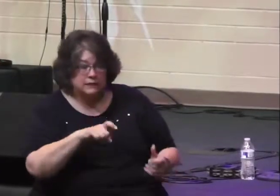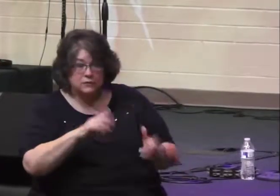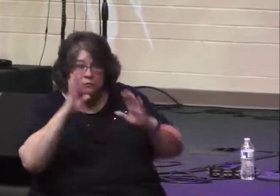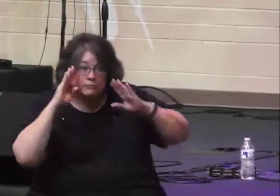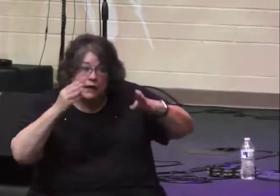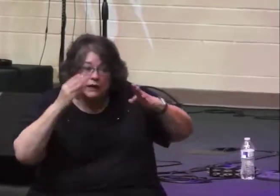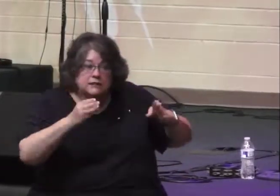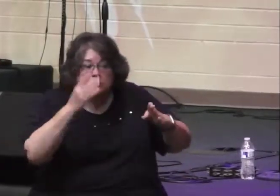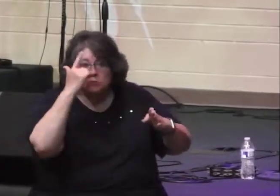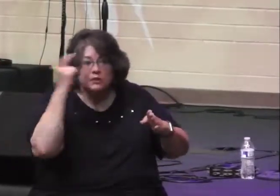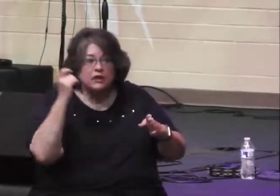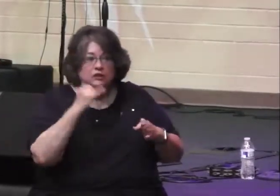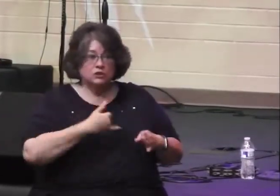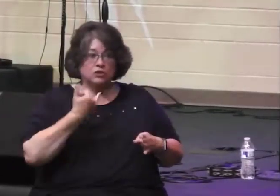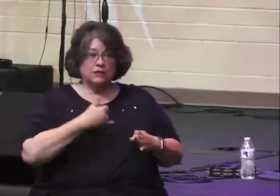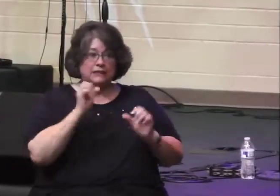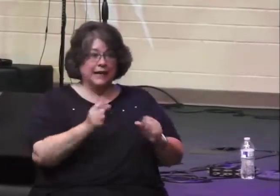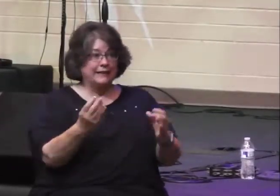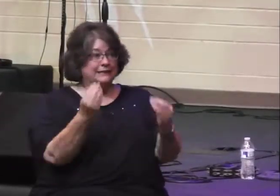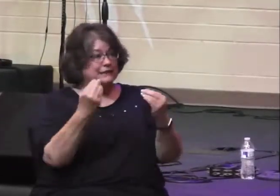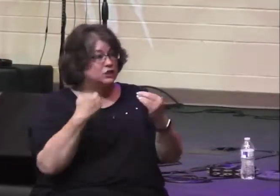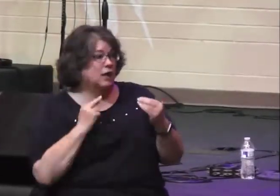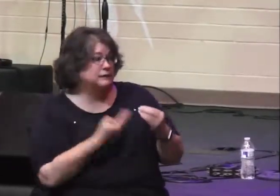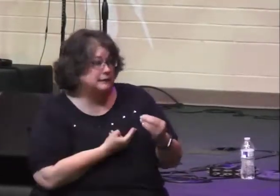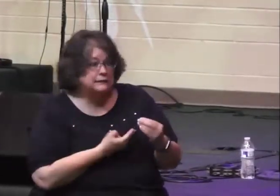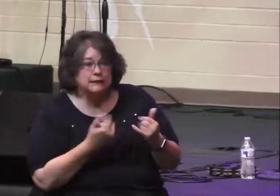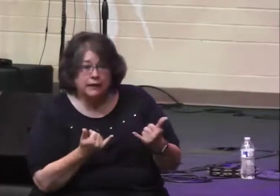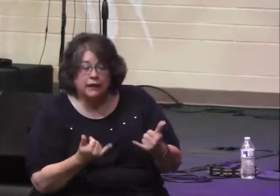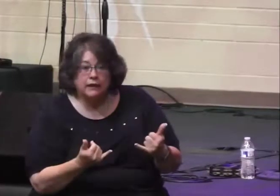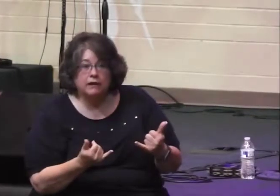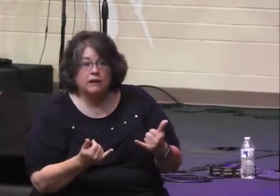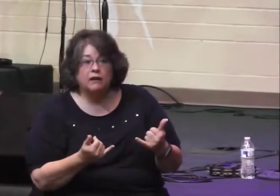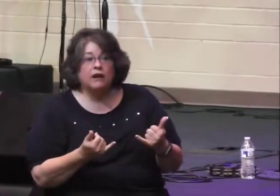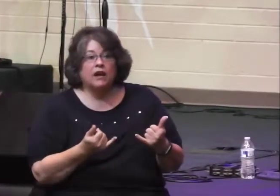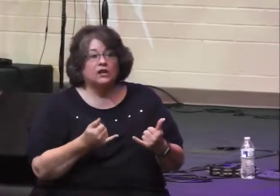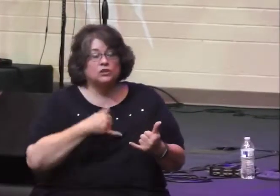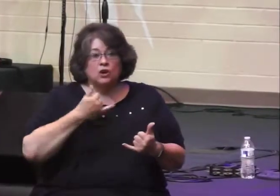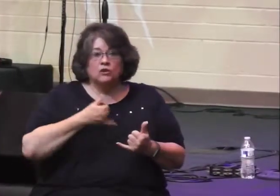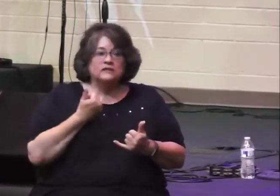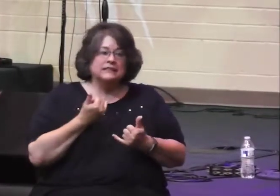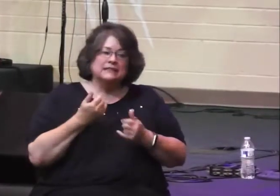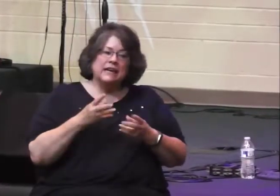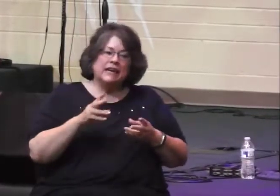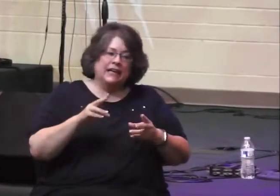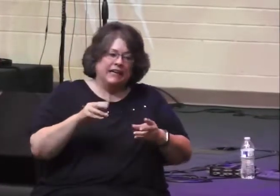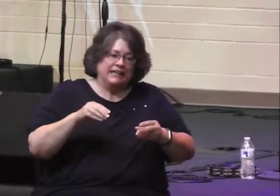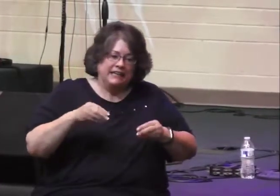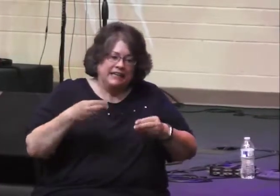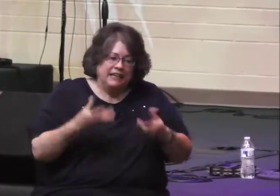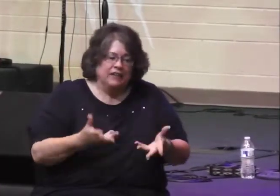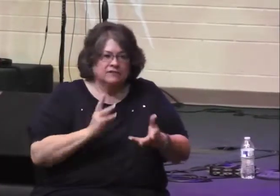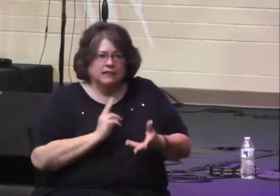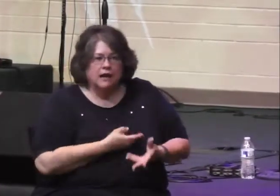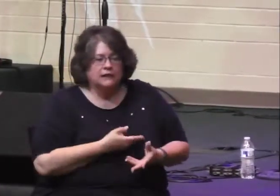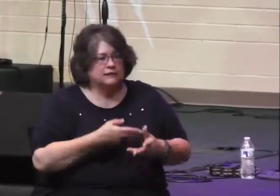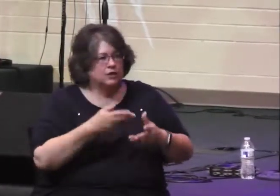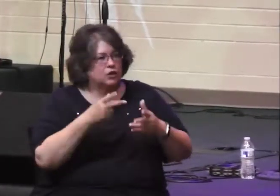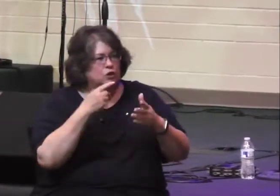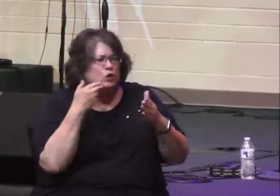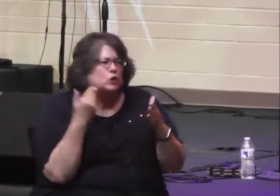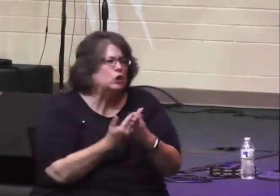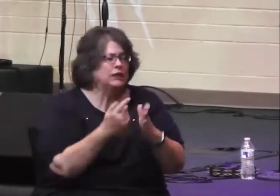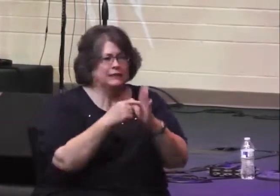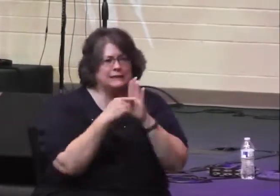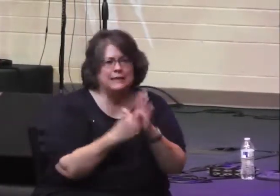really mentor us today because he gives us this rich example of how to approach God in